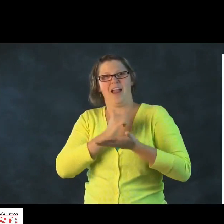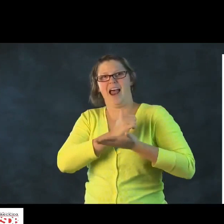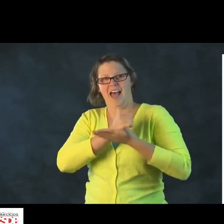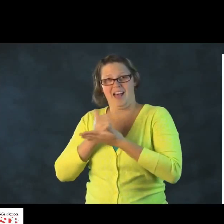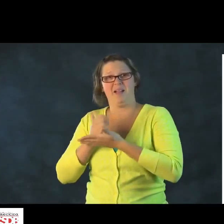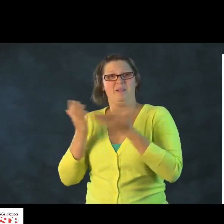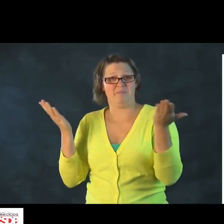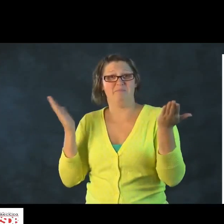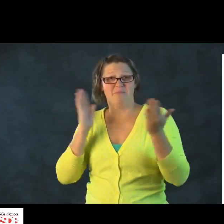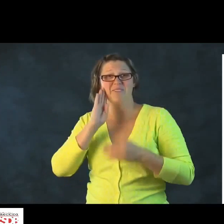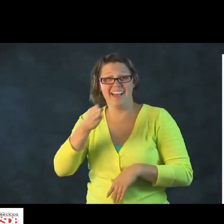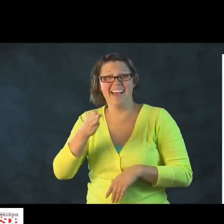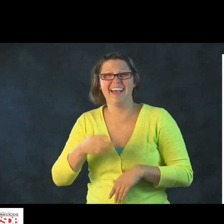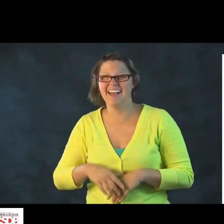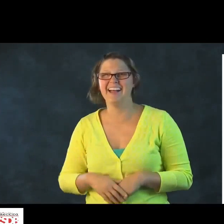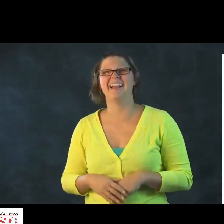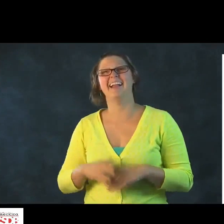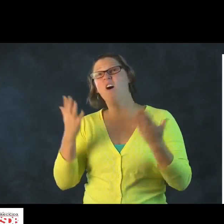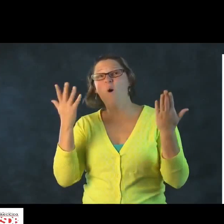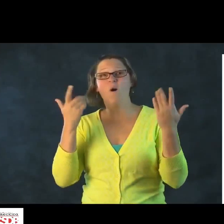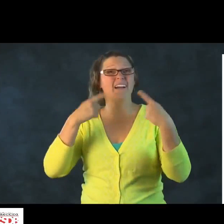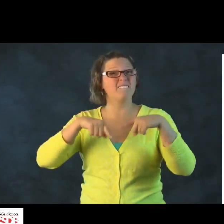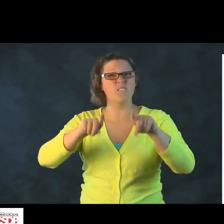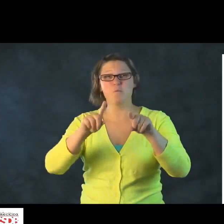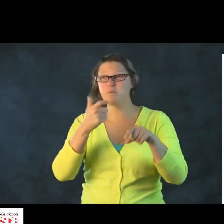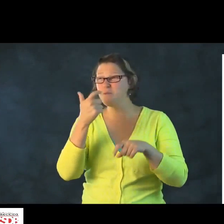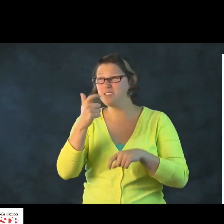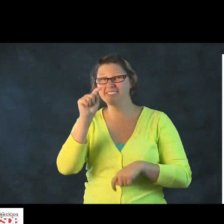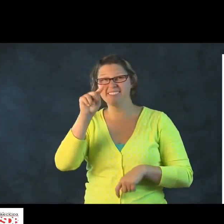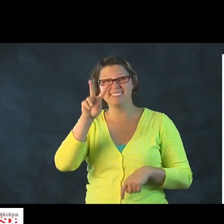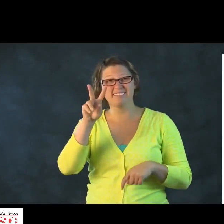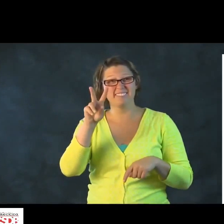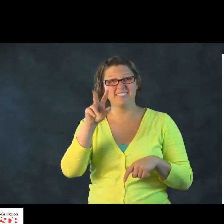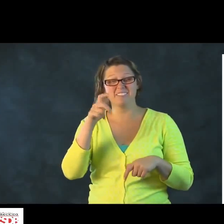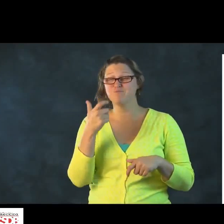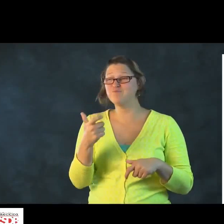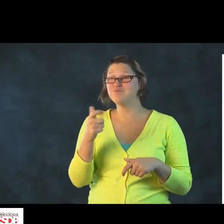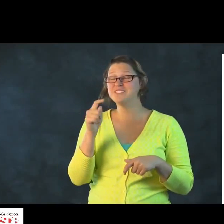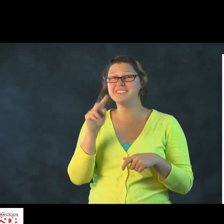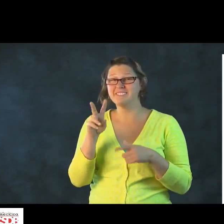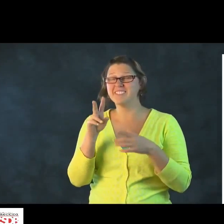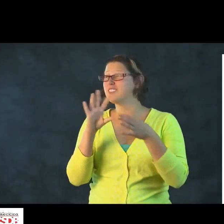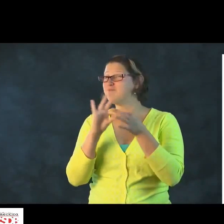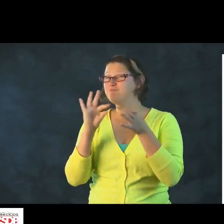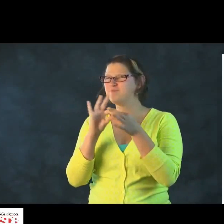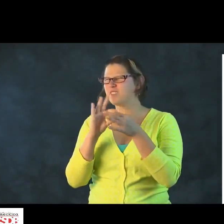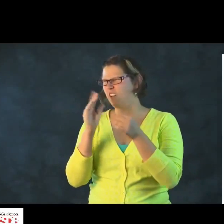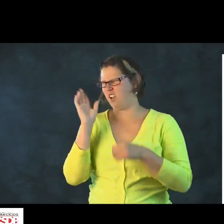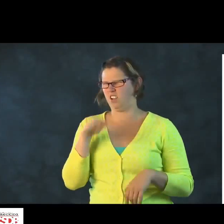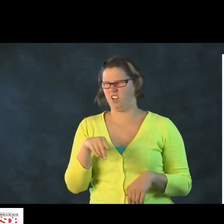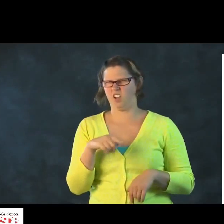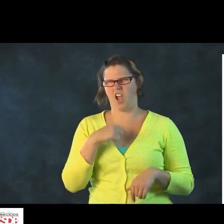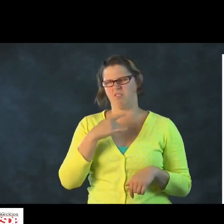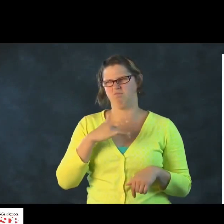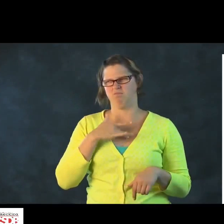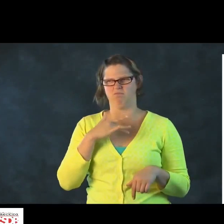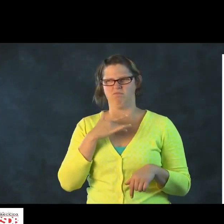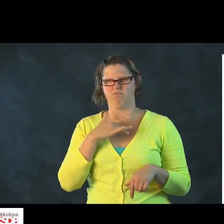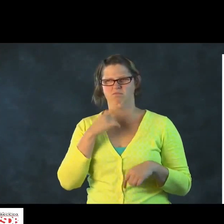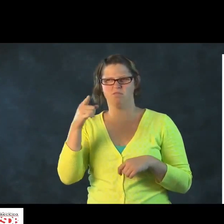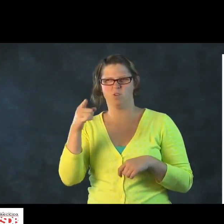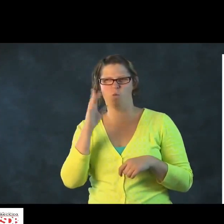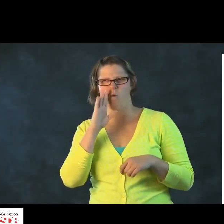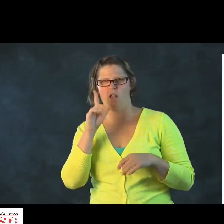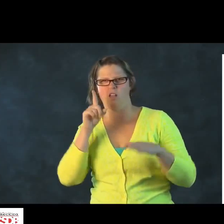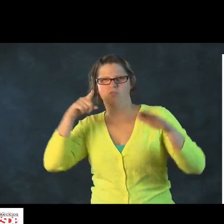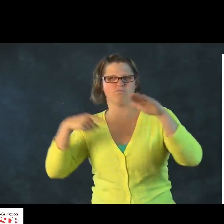They need to know to do the things that they do. It would help them a lot. Another opportunity, you're watching TV and something is